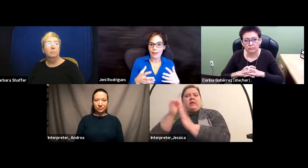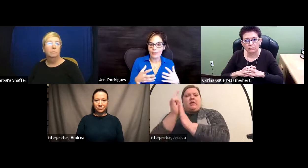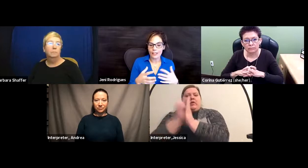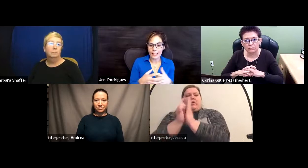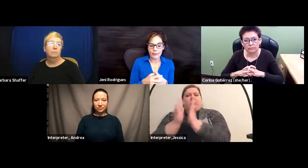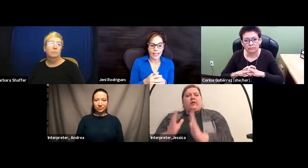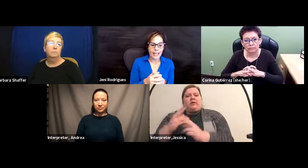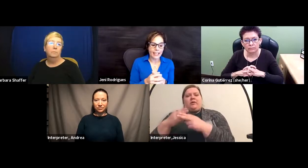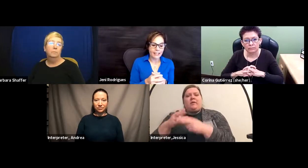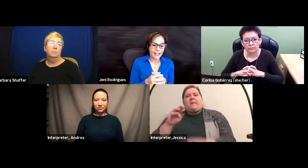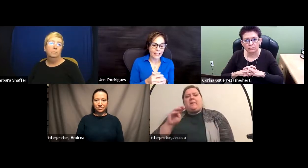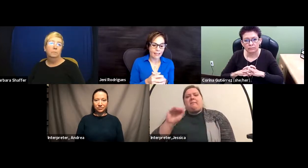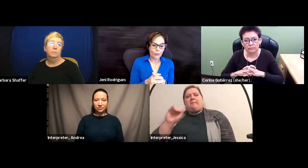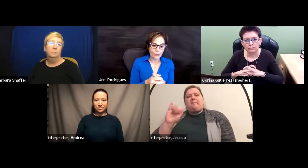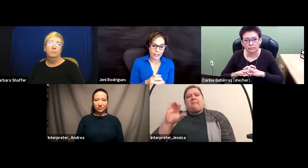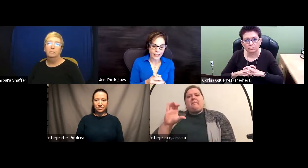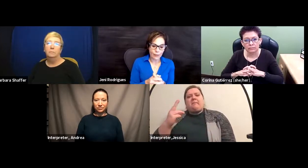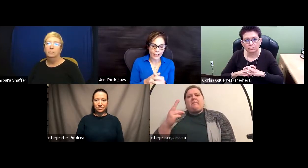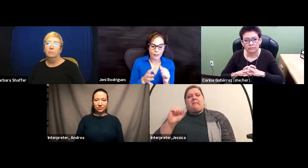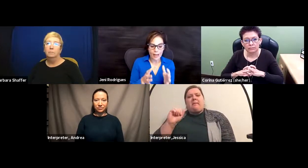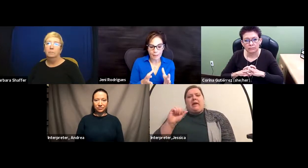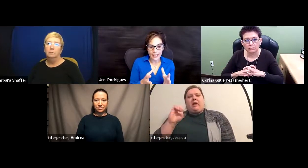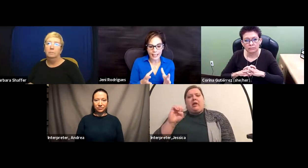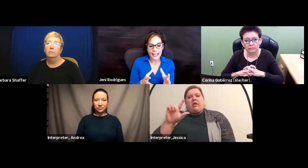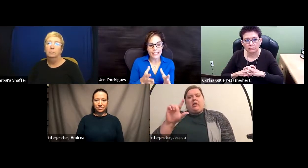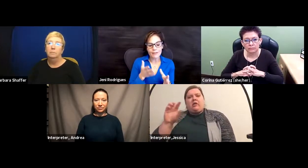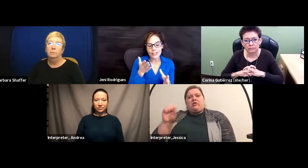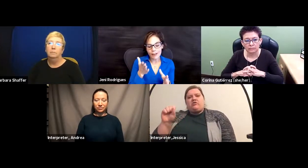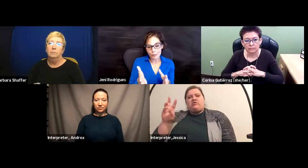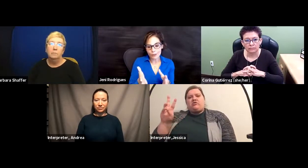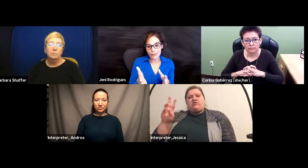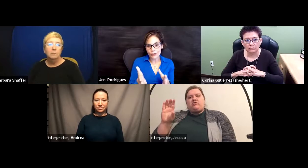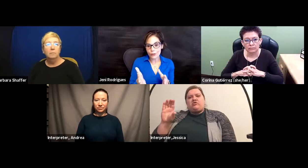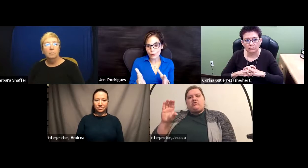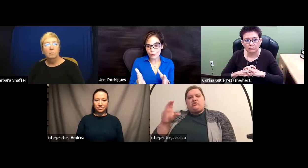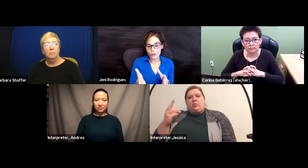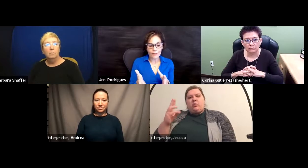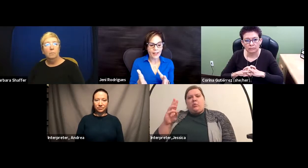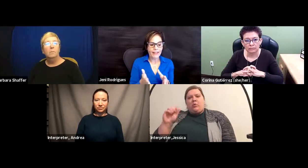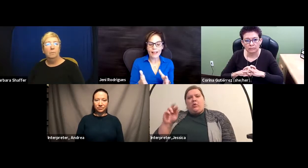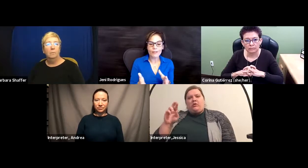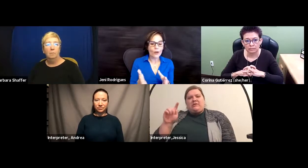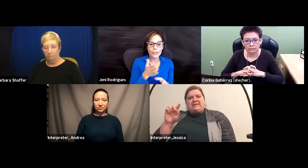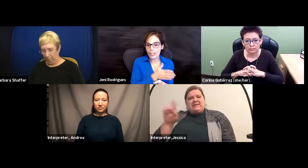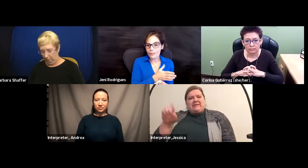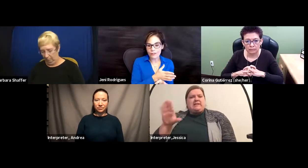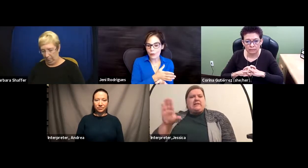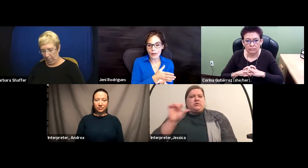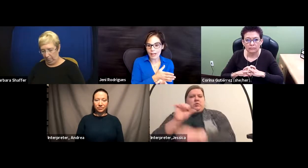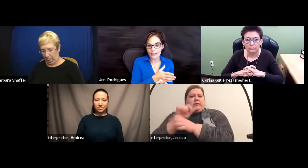types of claims. And he said that unfortunately what ends up happening is if the deaf person sues and they have no intention of going back